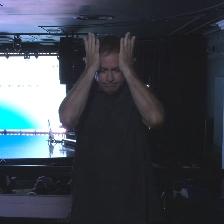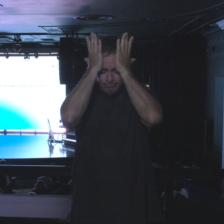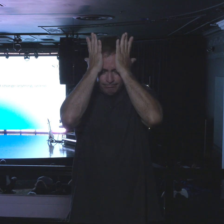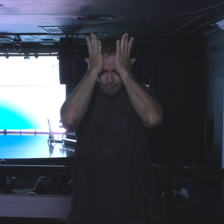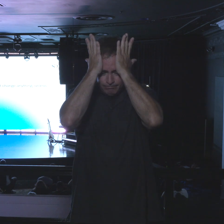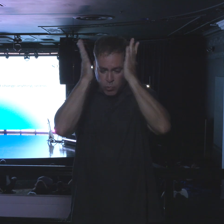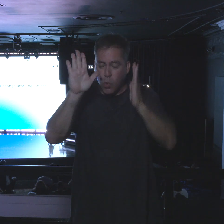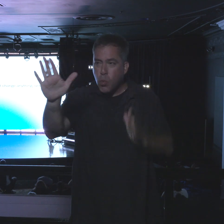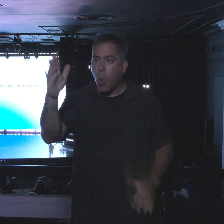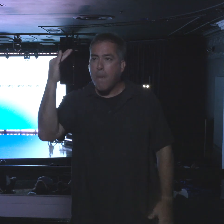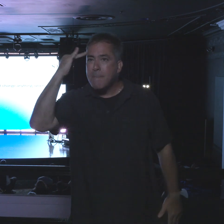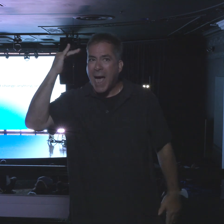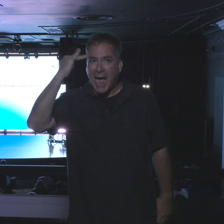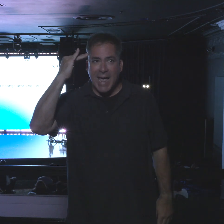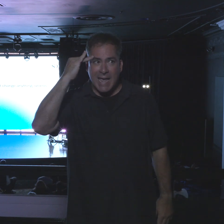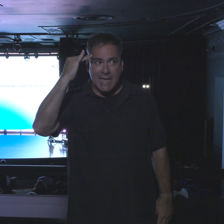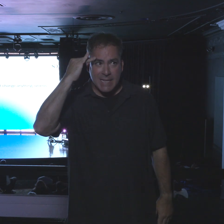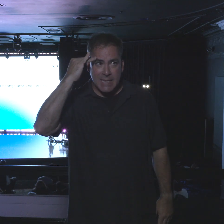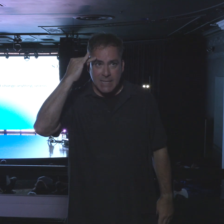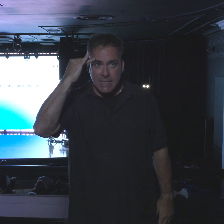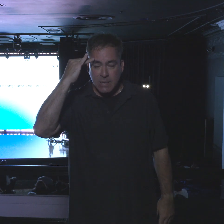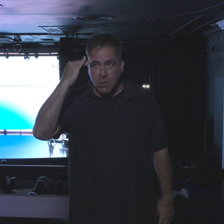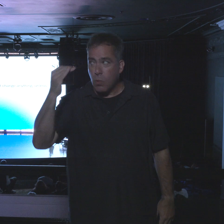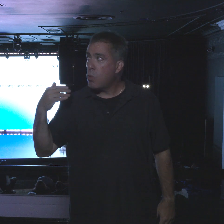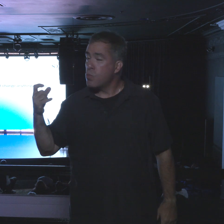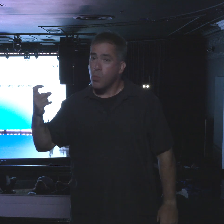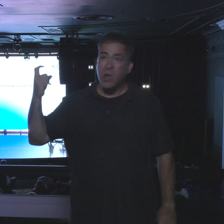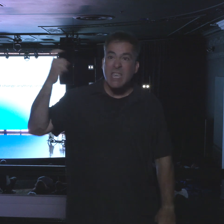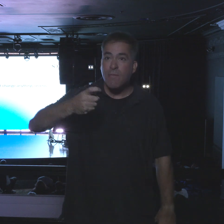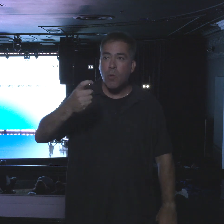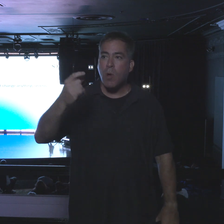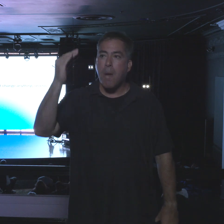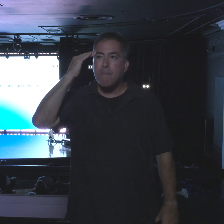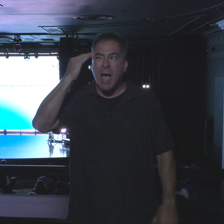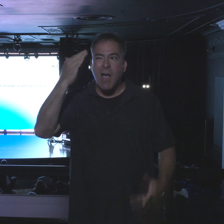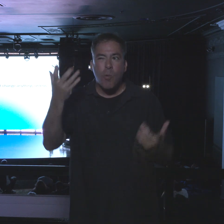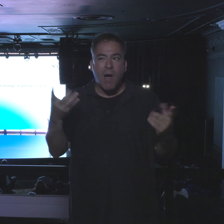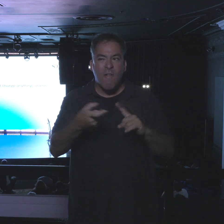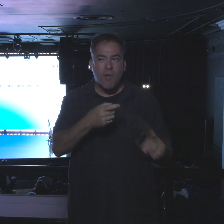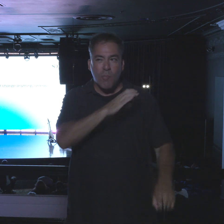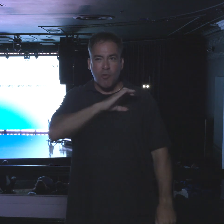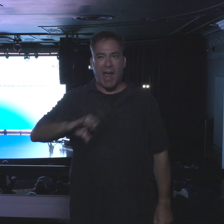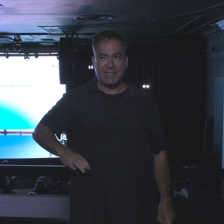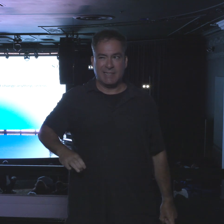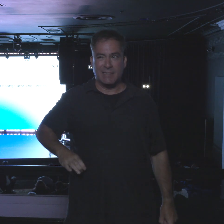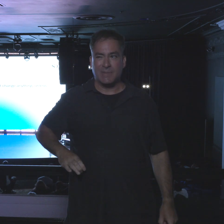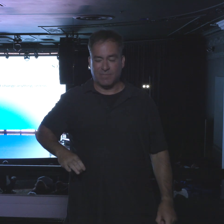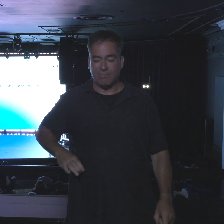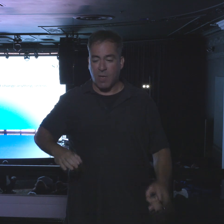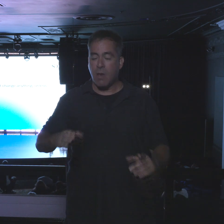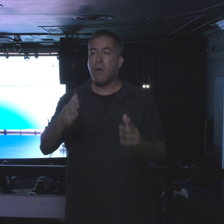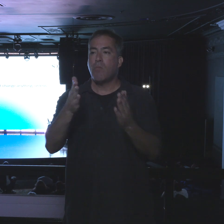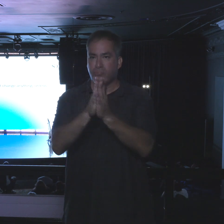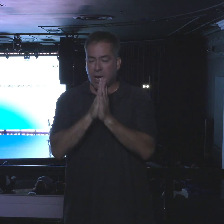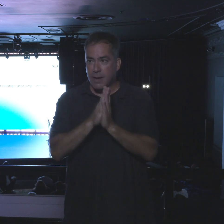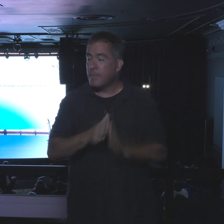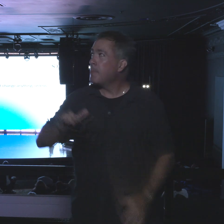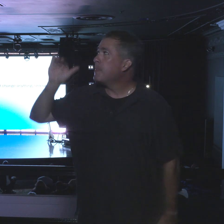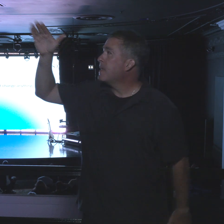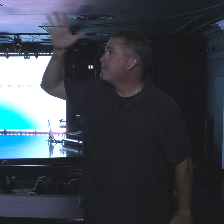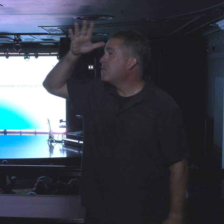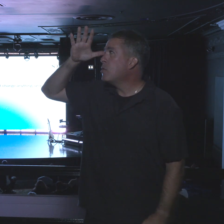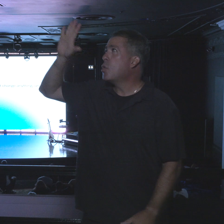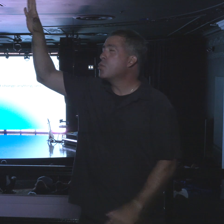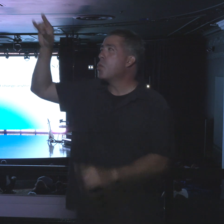mind, on our minds. We've been given the minds of Christ. Father, today, let the word of